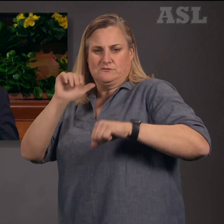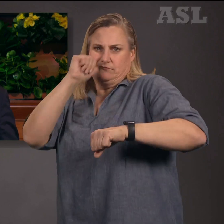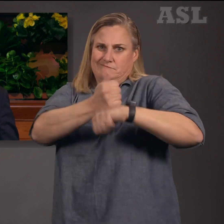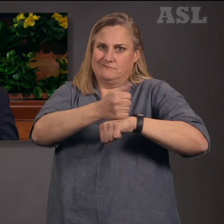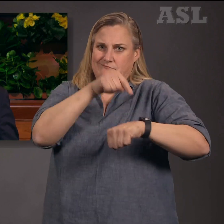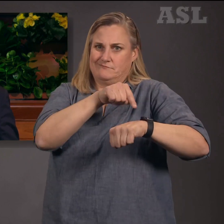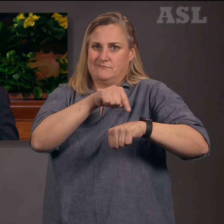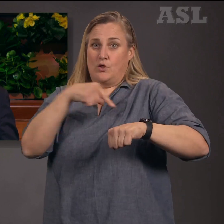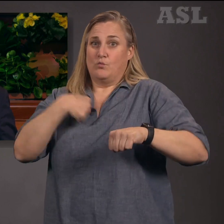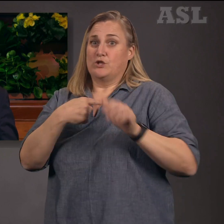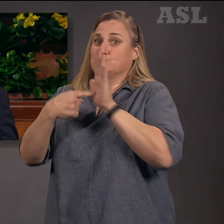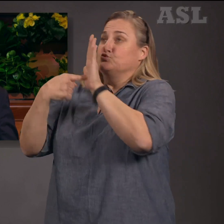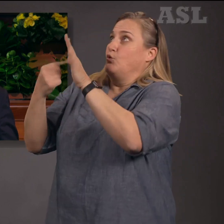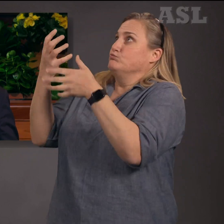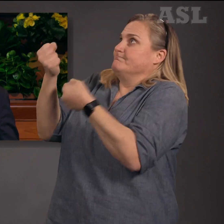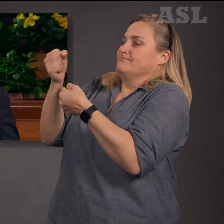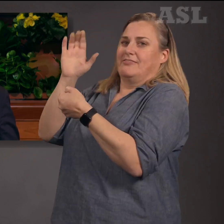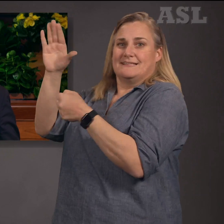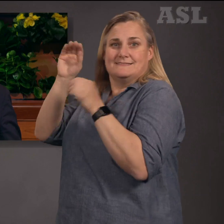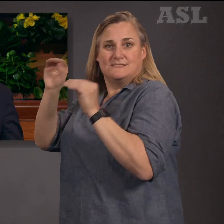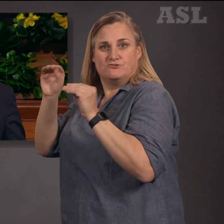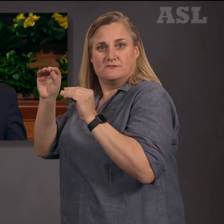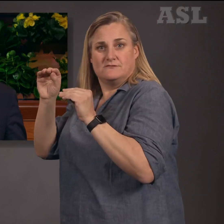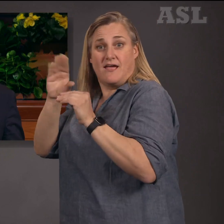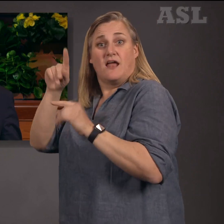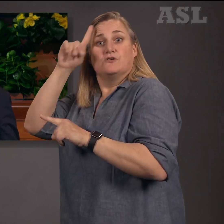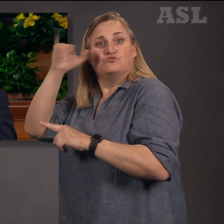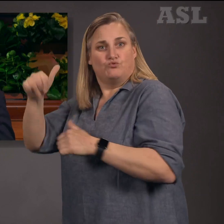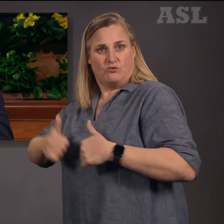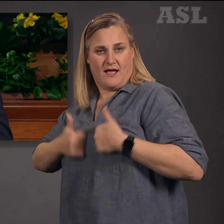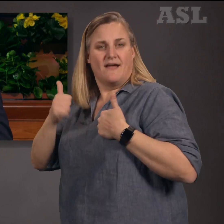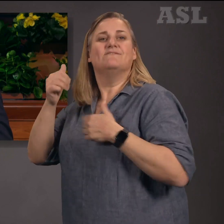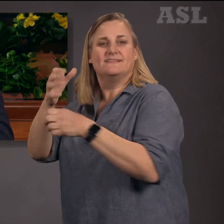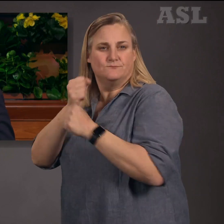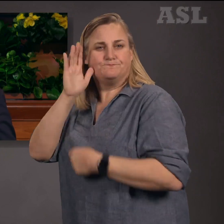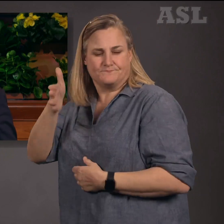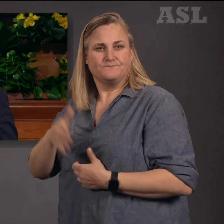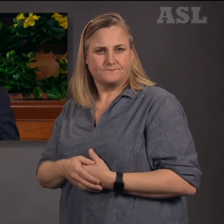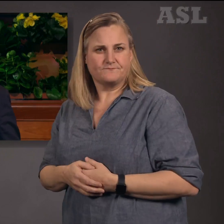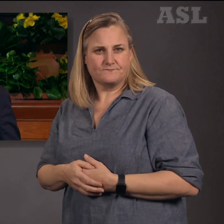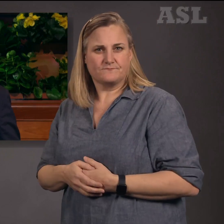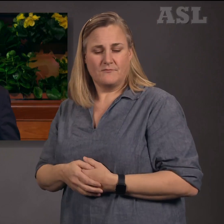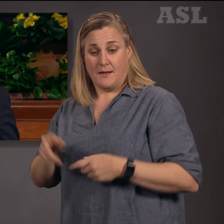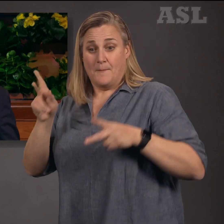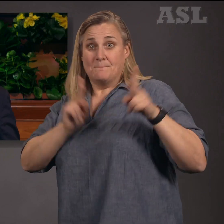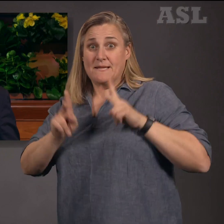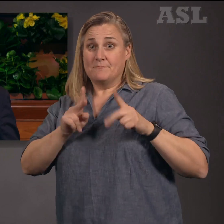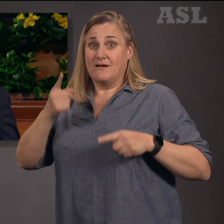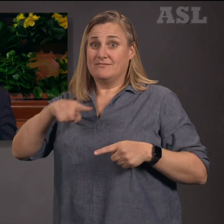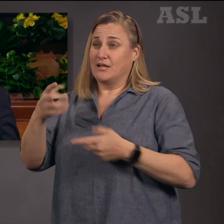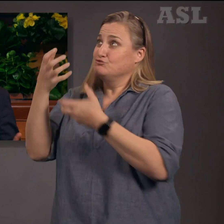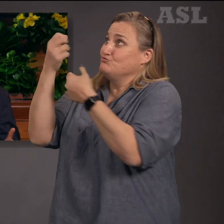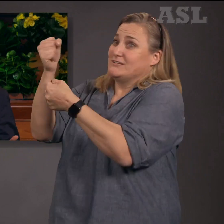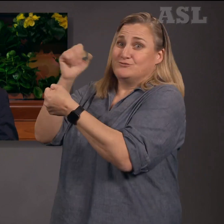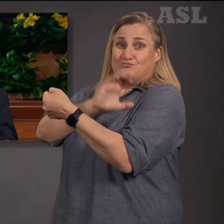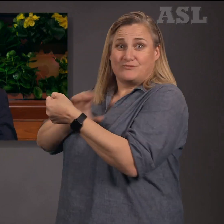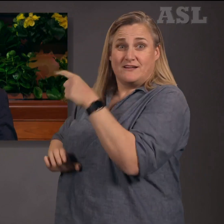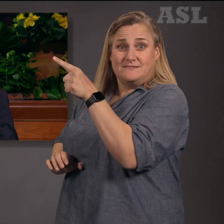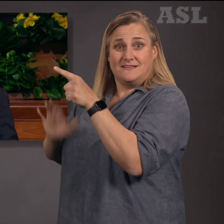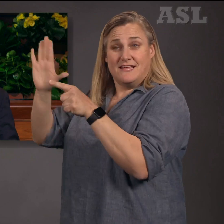trusting the doctrine of Christ. And as we come unto Him, we have His promise of eternal life. People who trust the doctrine